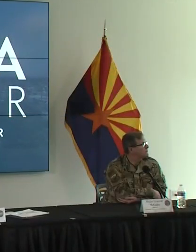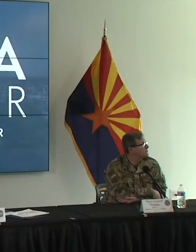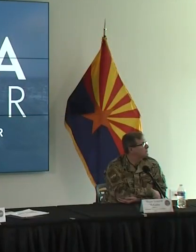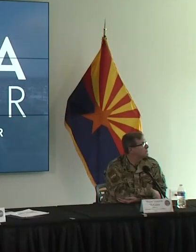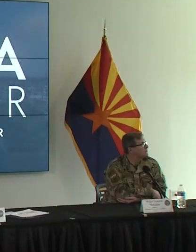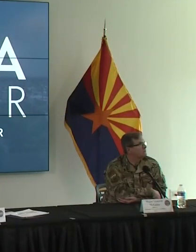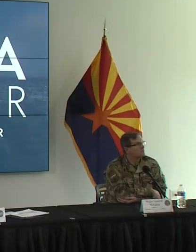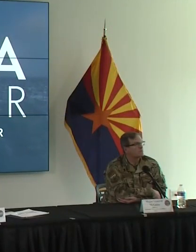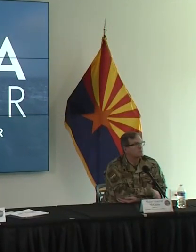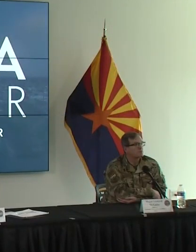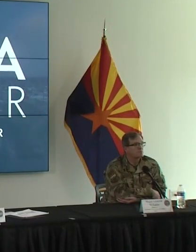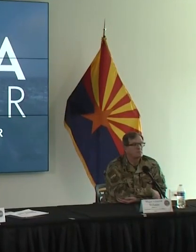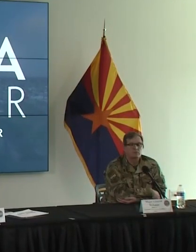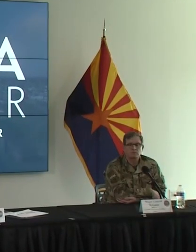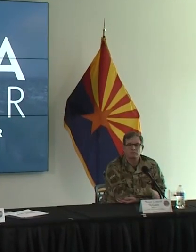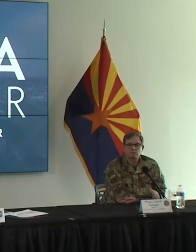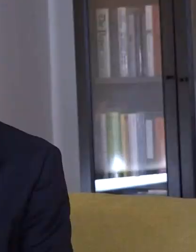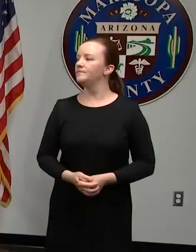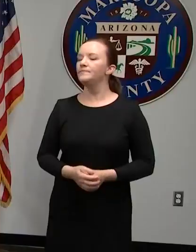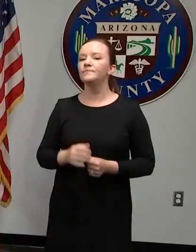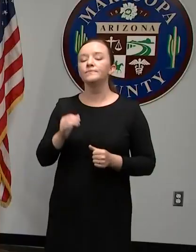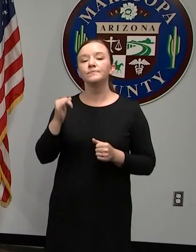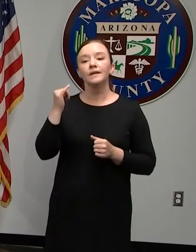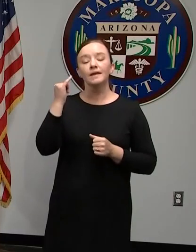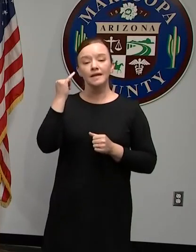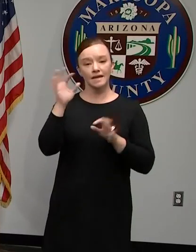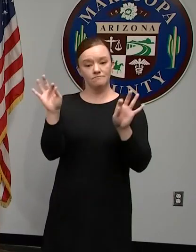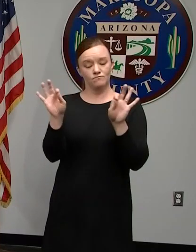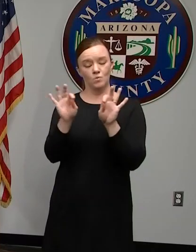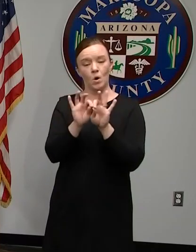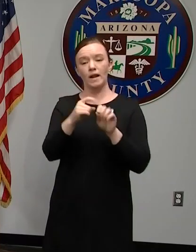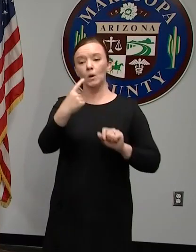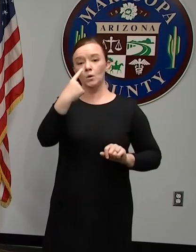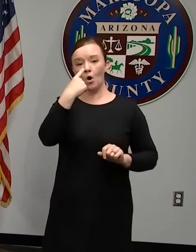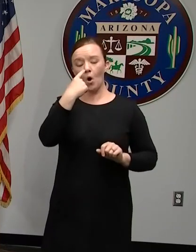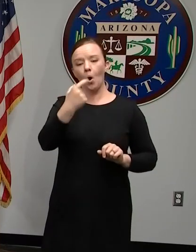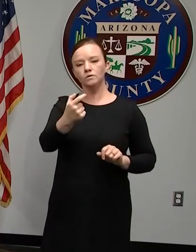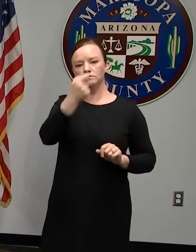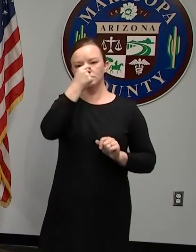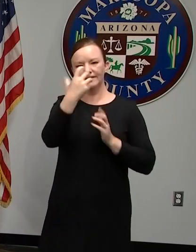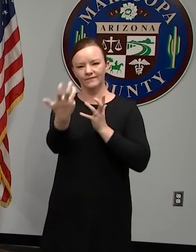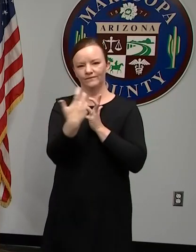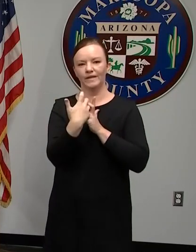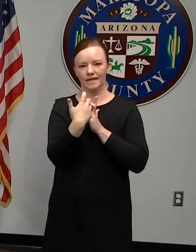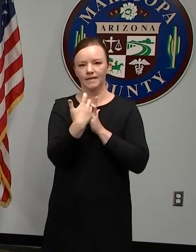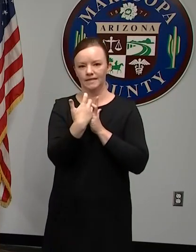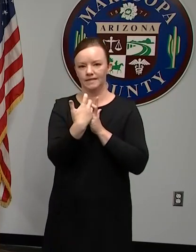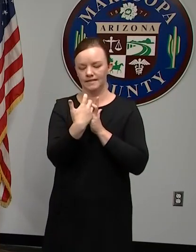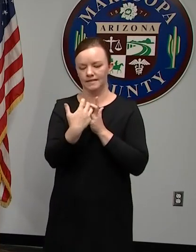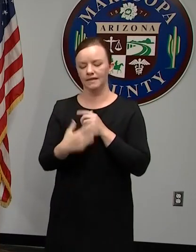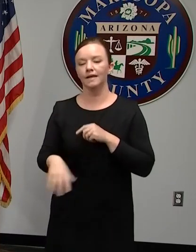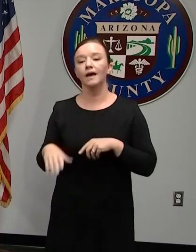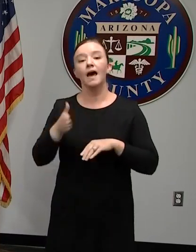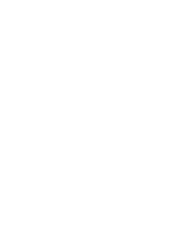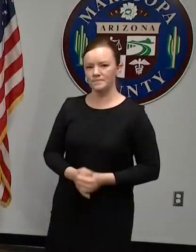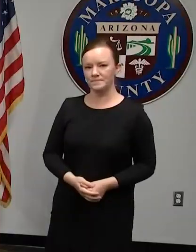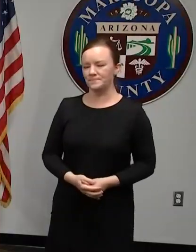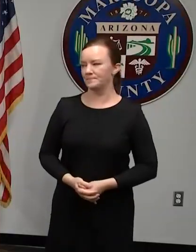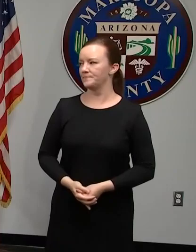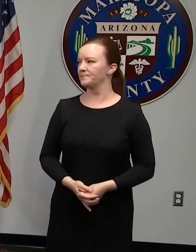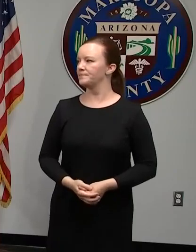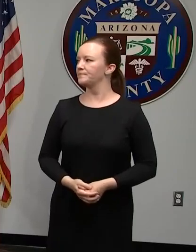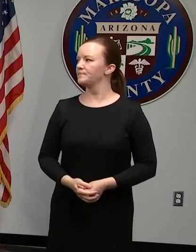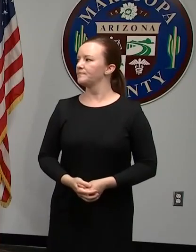buffet for 30 staffers with no masks and no social distancing. A spokesperson declined to say whether the governor would